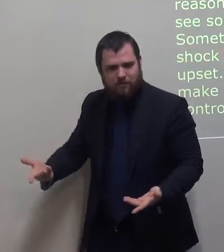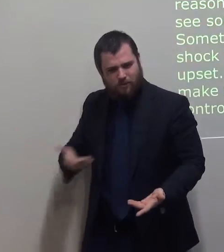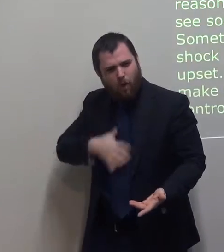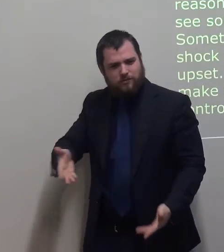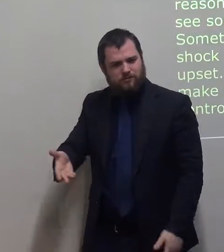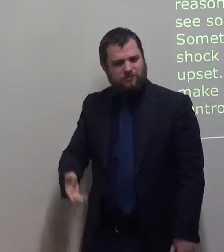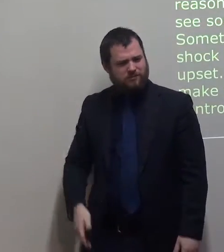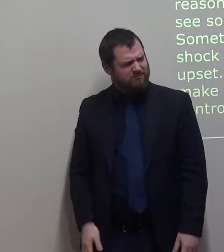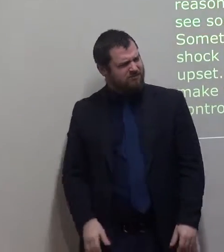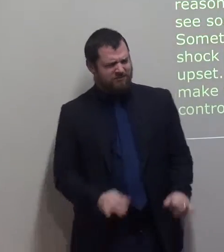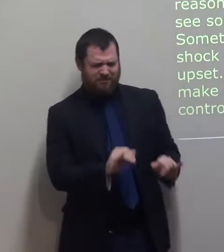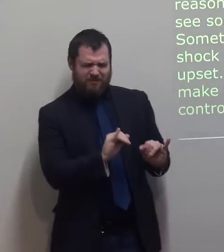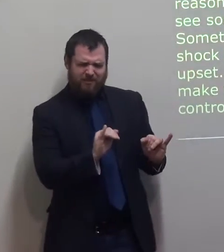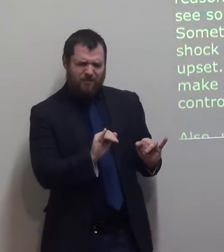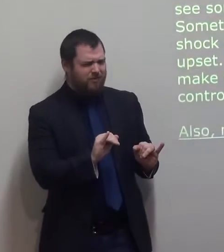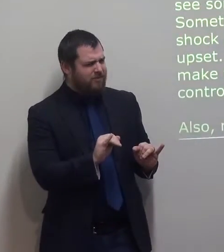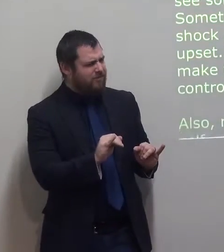People who make these films are no self-control.